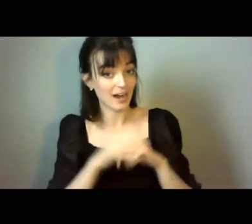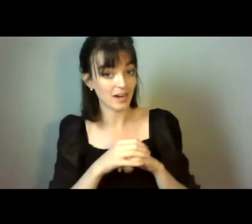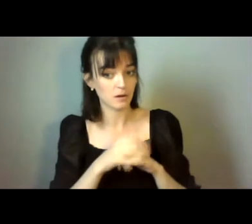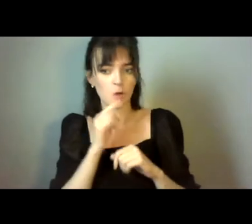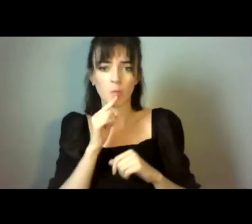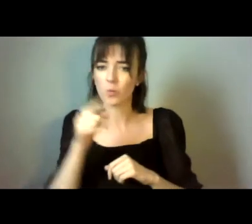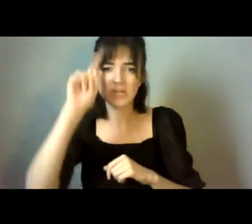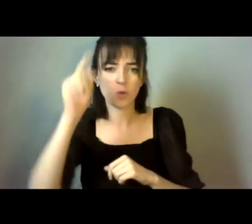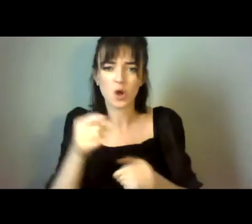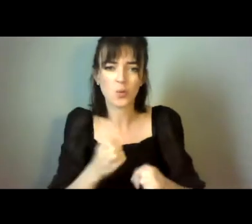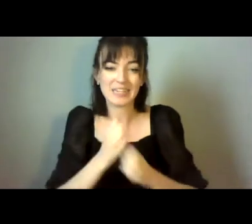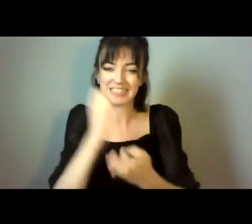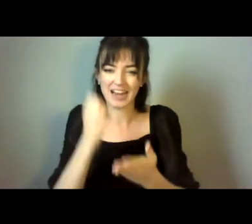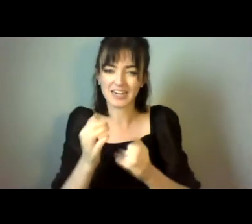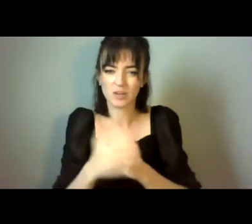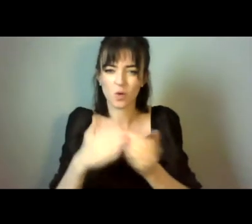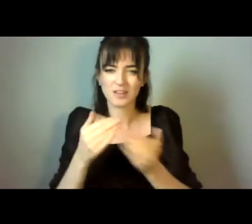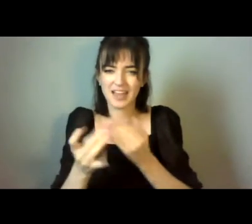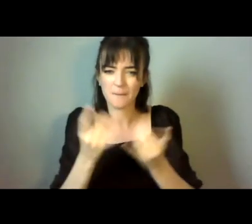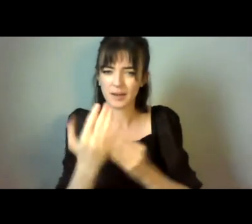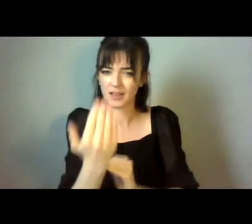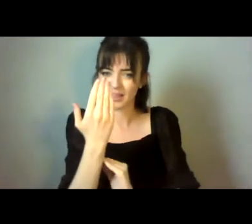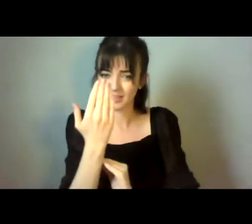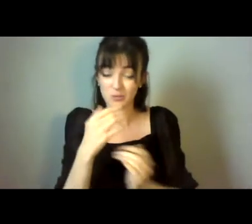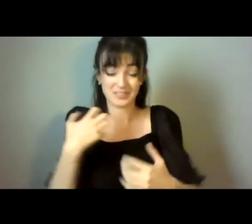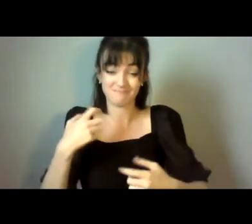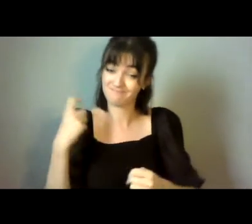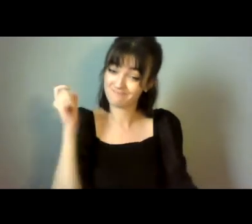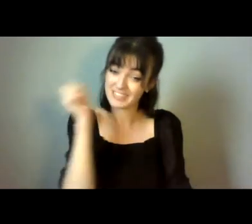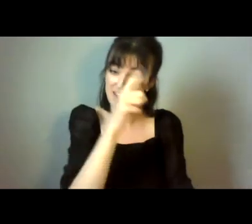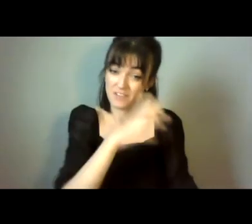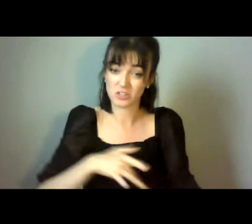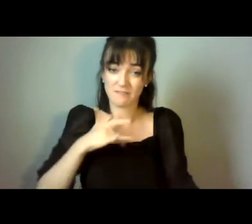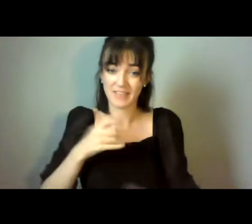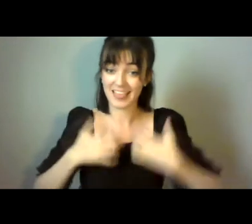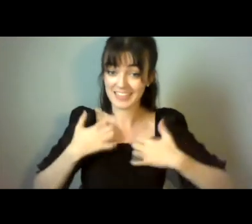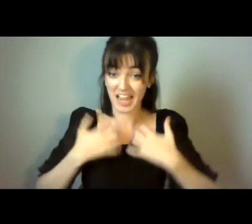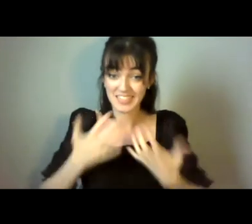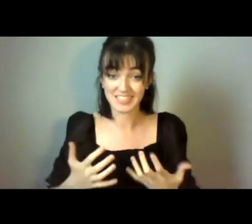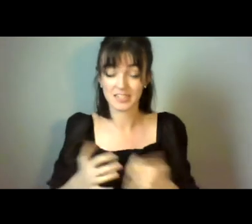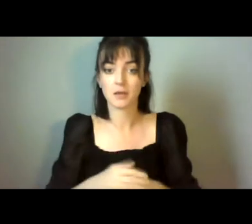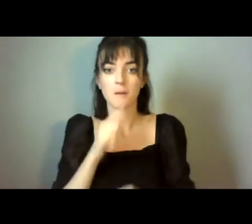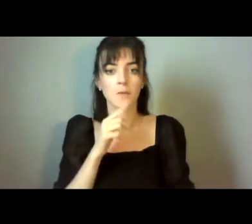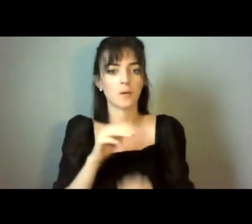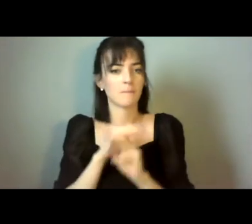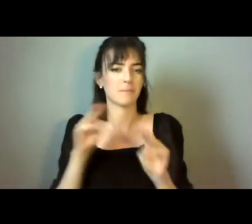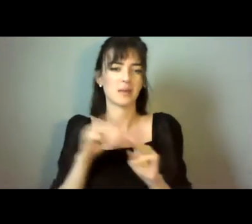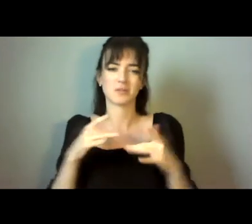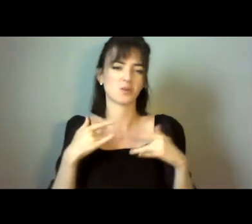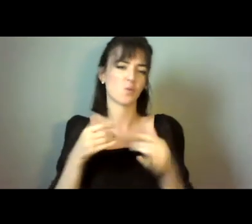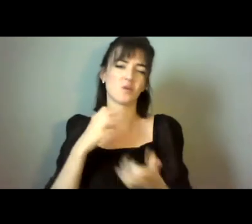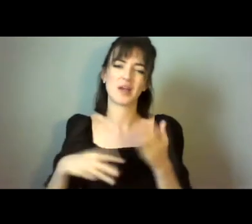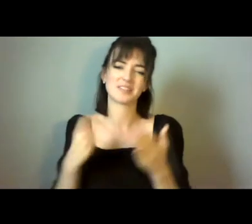down the line. It's very hard to get excited one way or the other. But people certainly aren't going to waste their time engaging in something